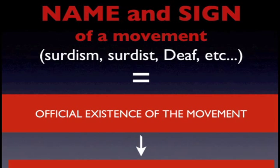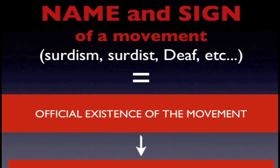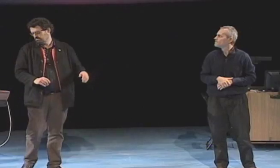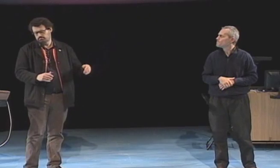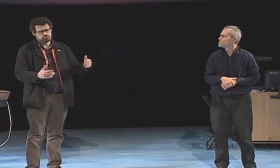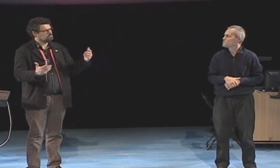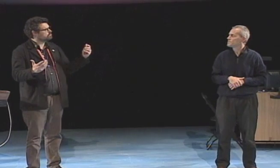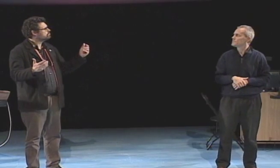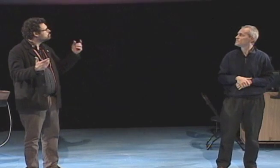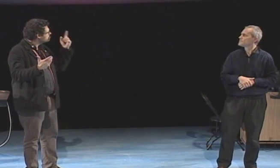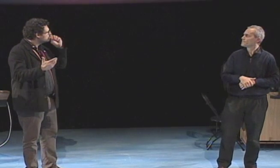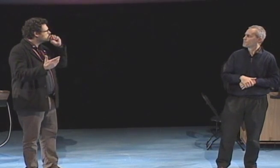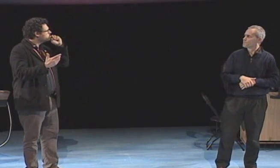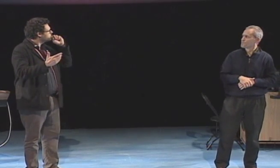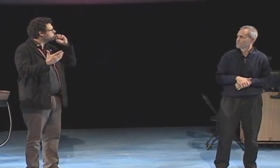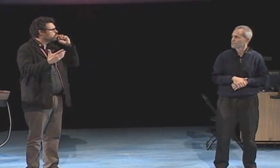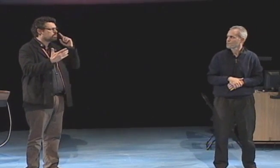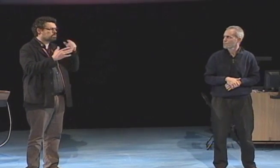those theirs